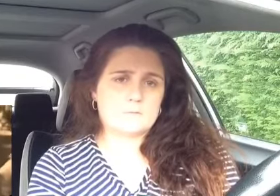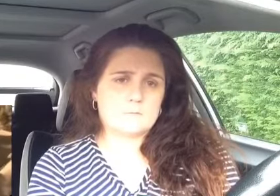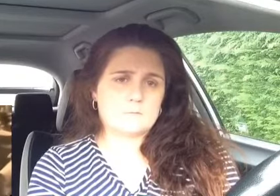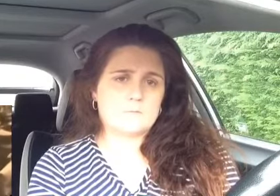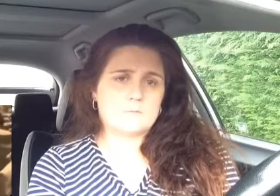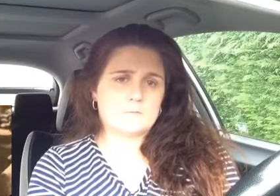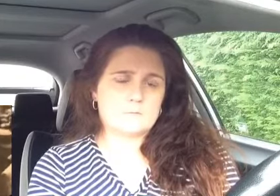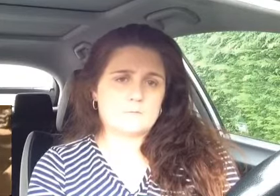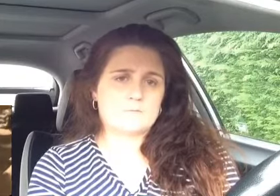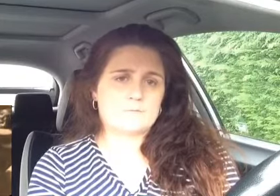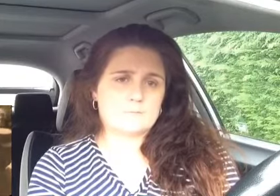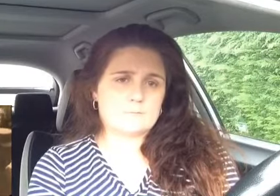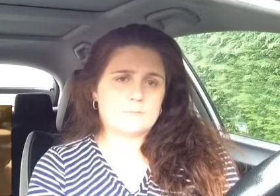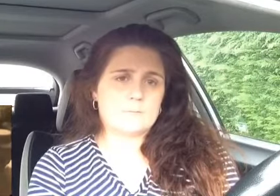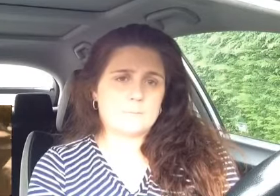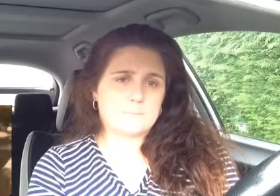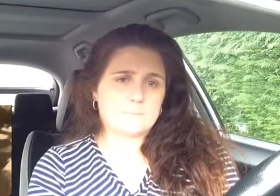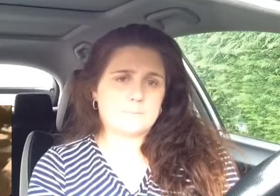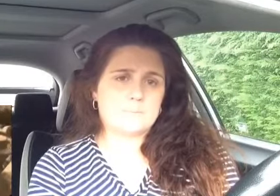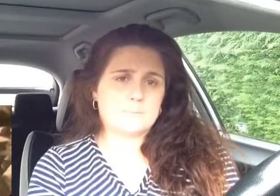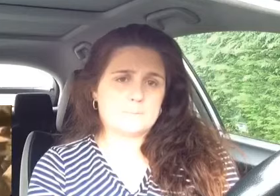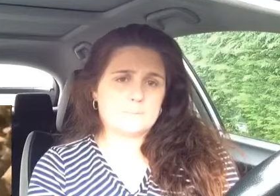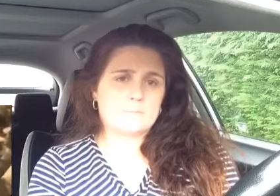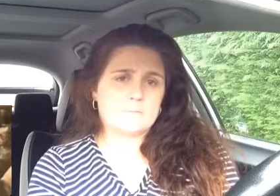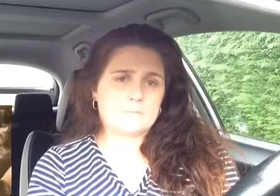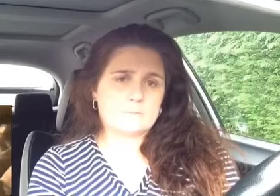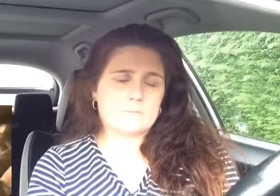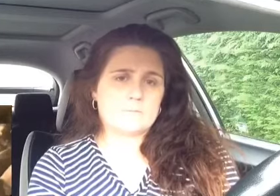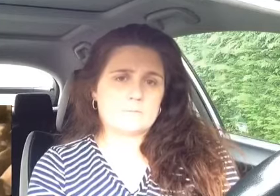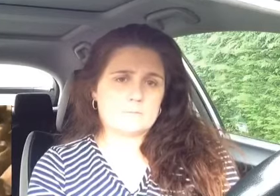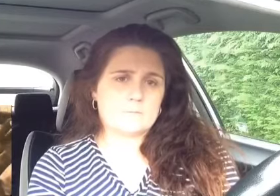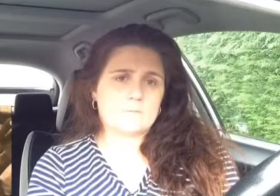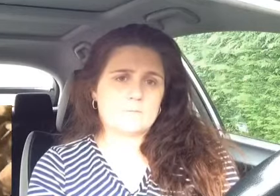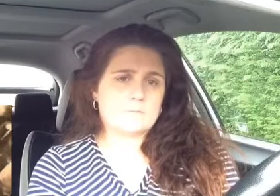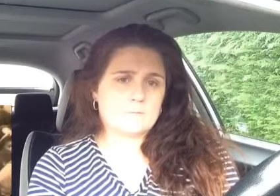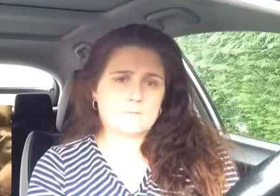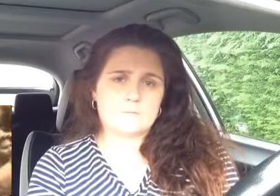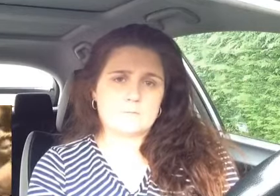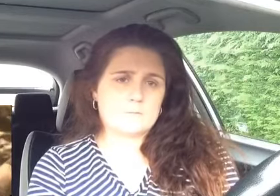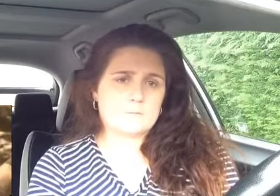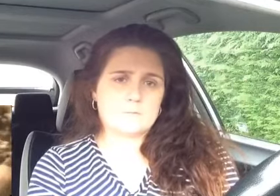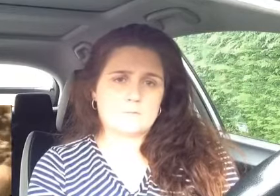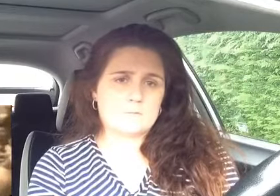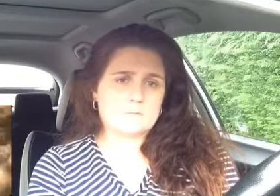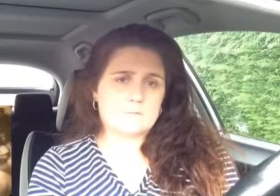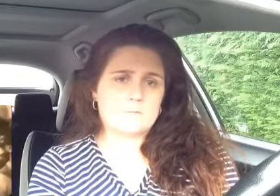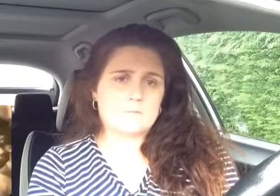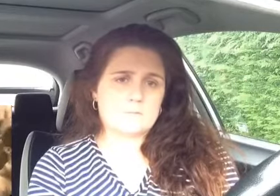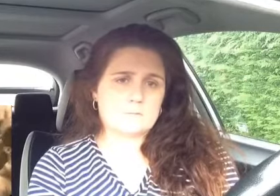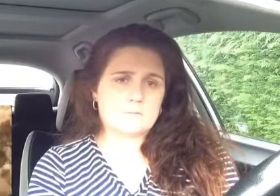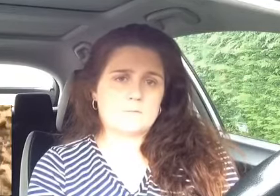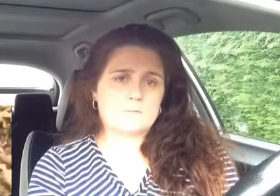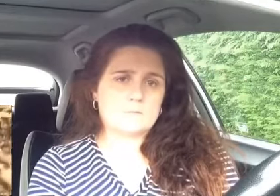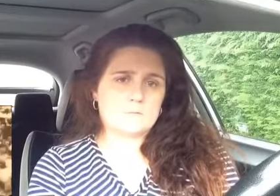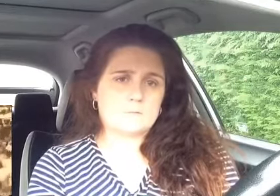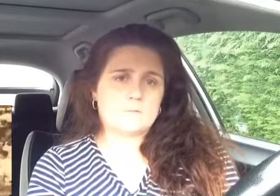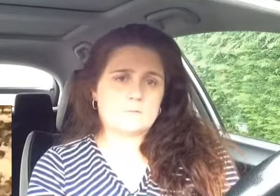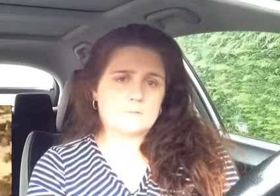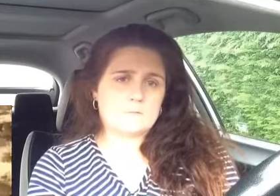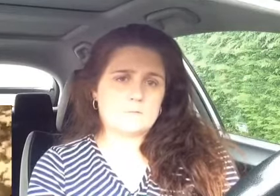boat we're all in we're gonna miss an opportunity to gain a better standard of living as a whole in other words I don't want to escape the plantation